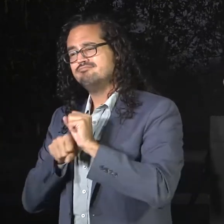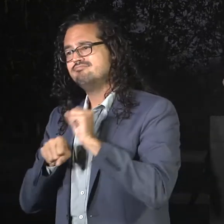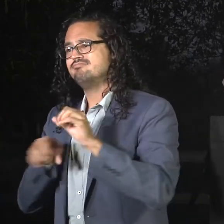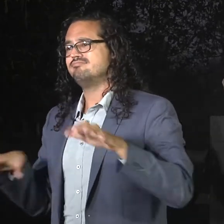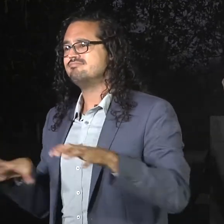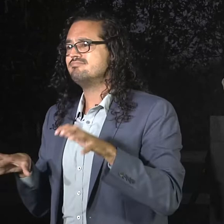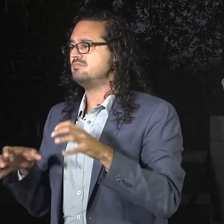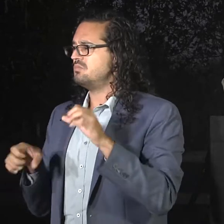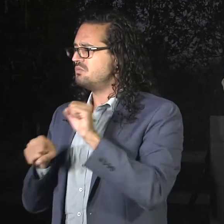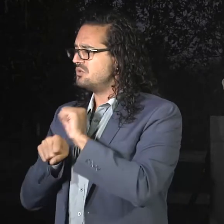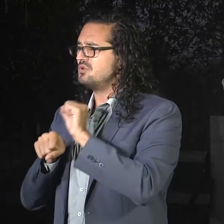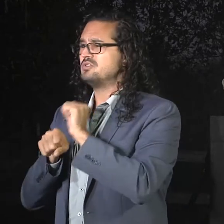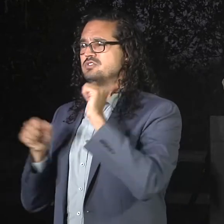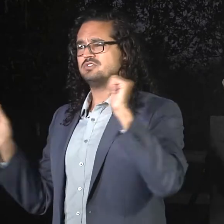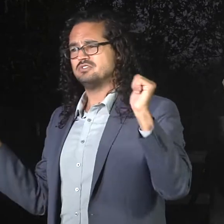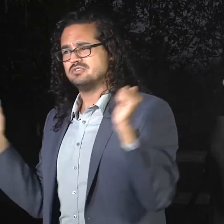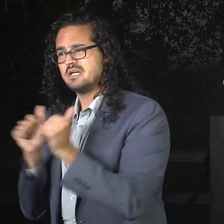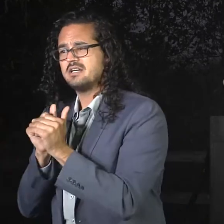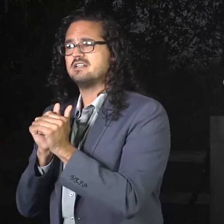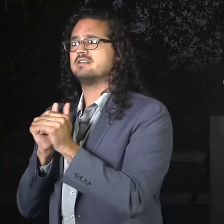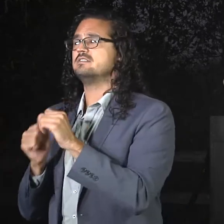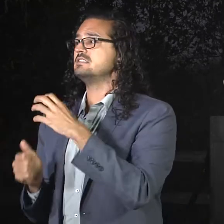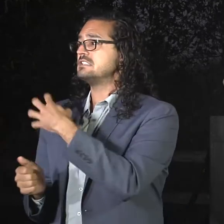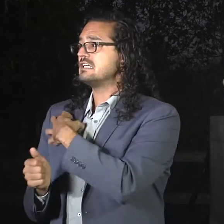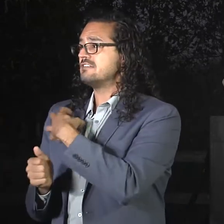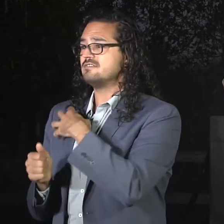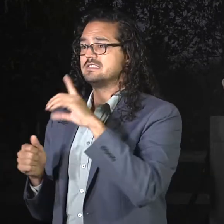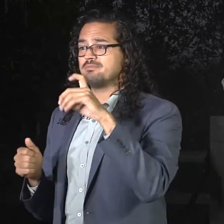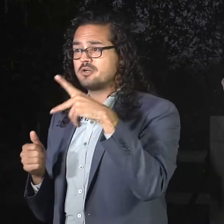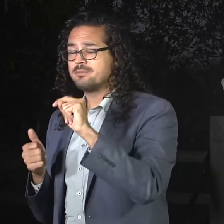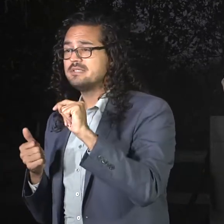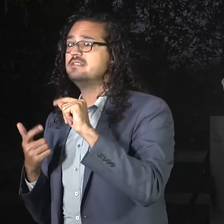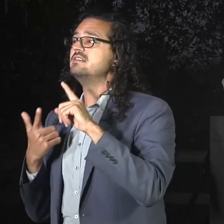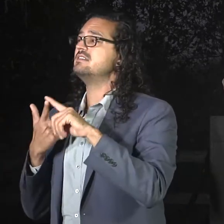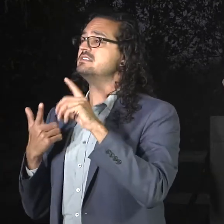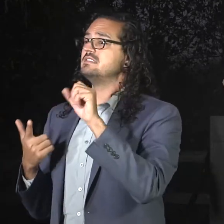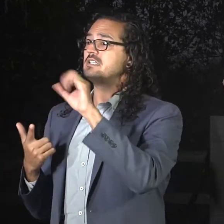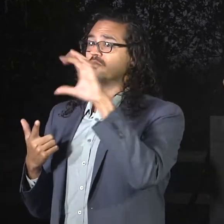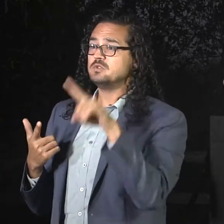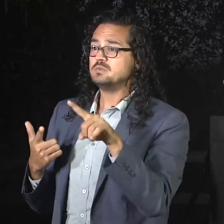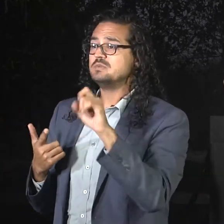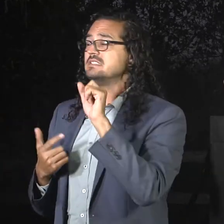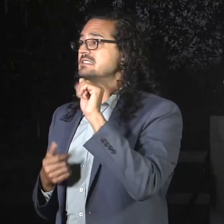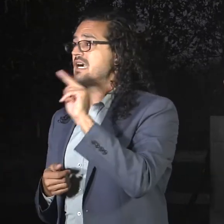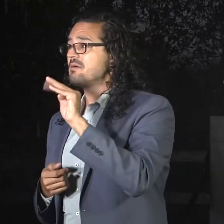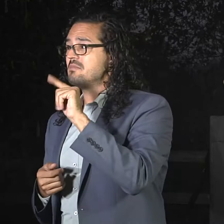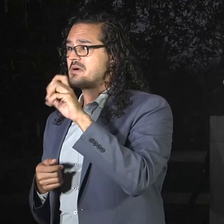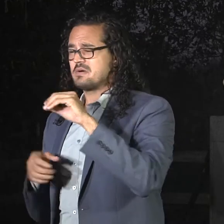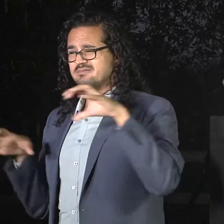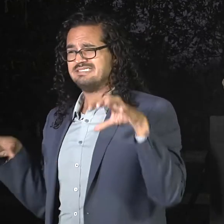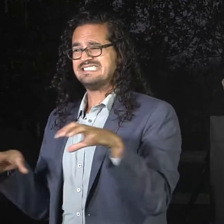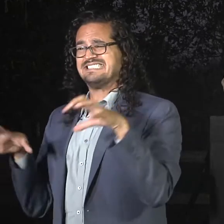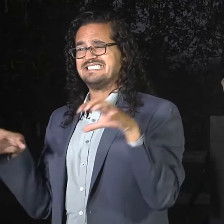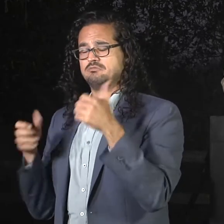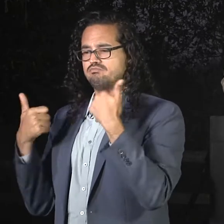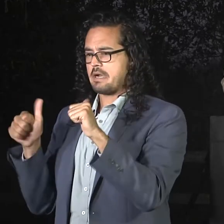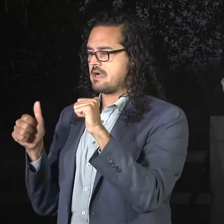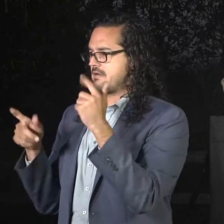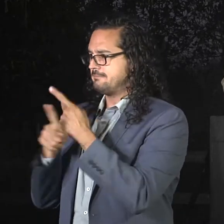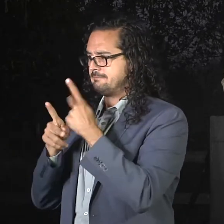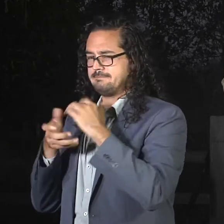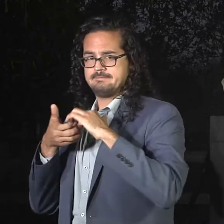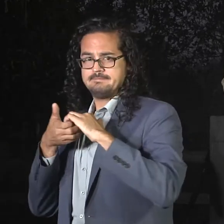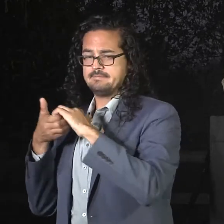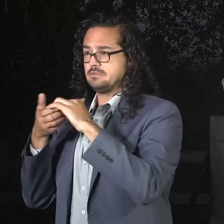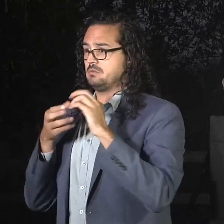San Mateo and Santa Cruz County, are working diligently and as quickly as possible to make the environment as safe as possible for us to repopulate